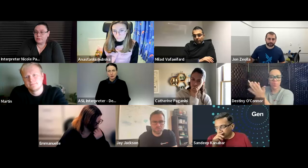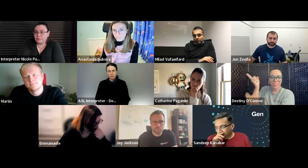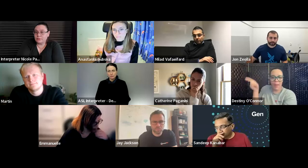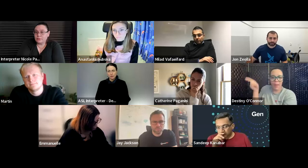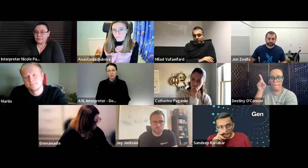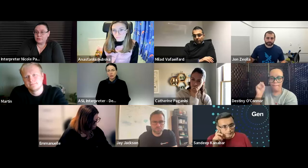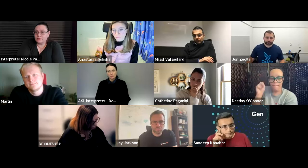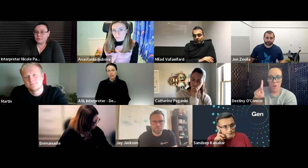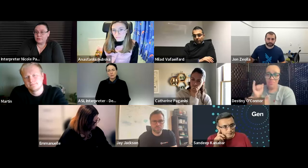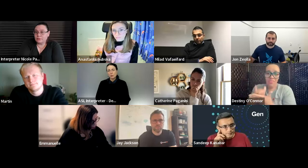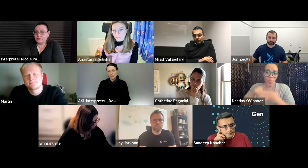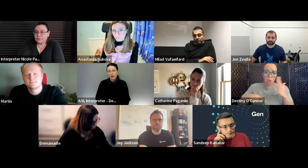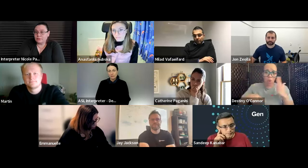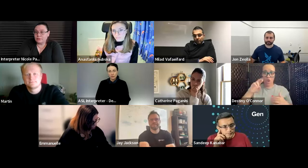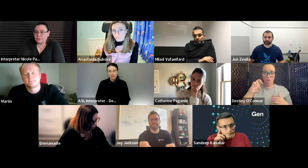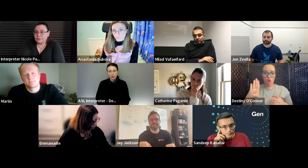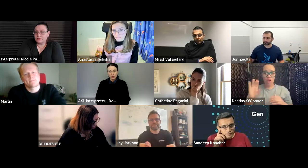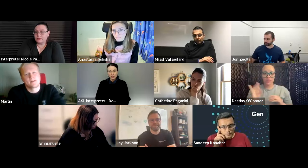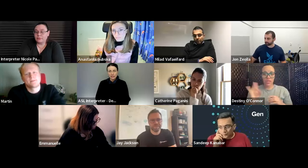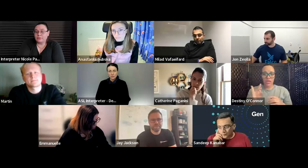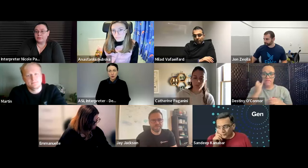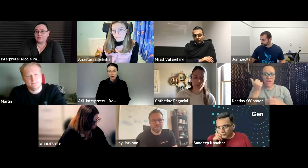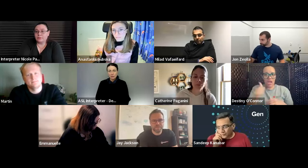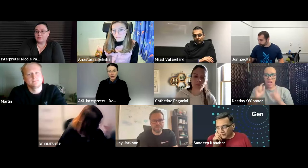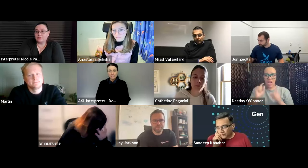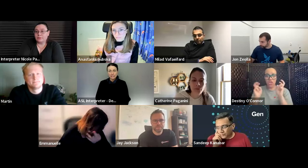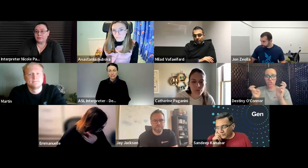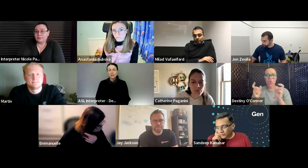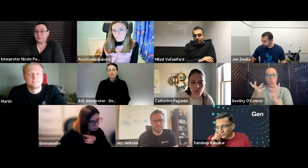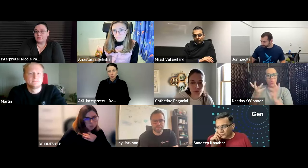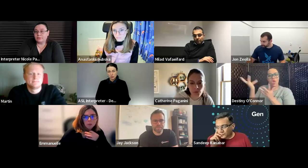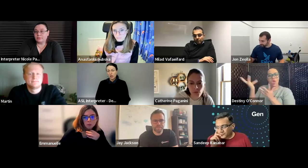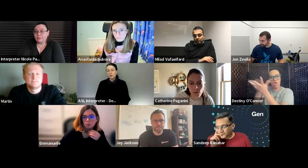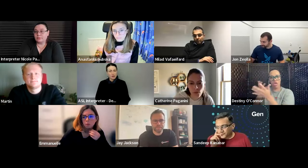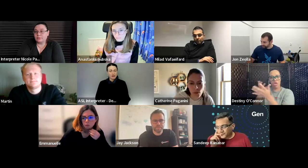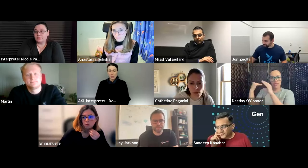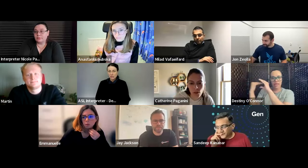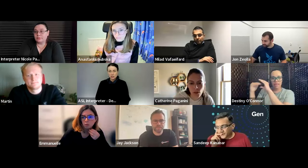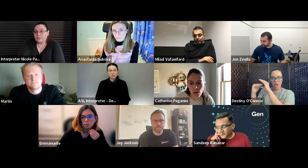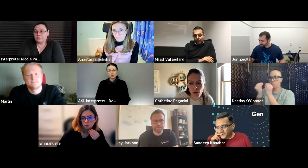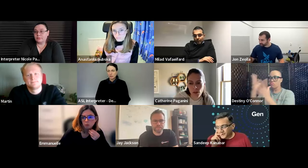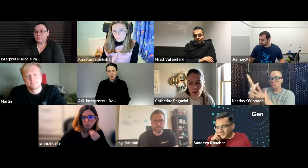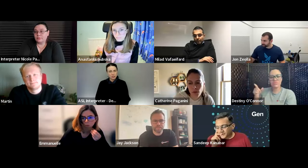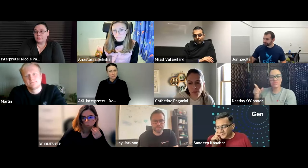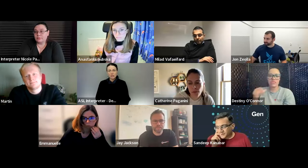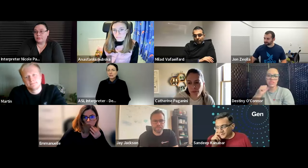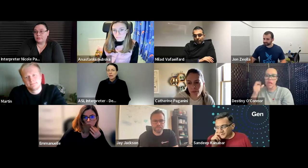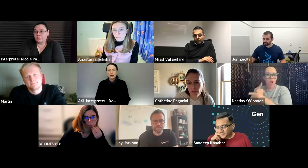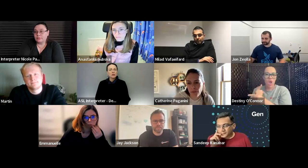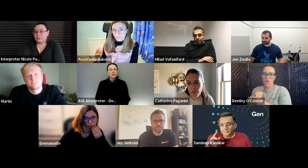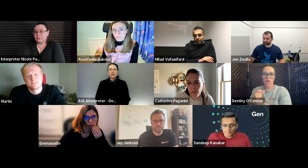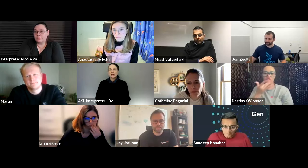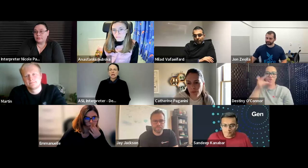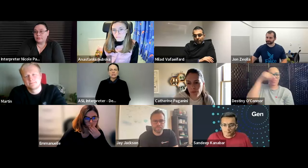and they'll negotiate with them from there and so that's what rob and i did for chicago if we had any issues we negotiated via